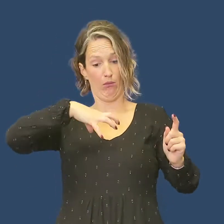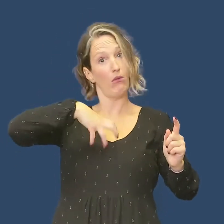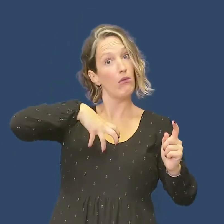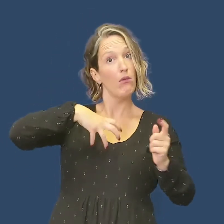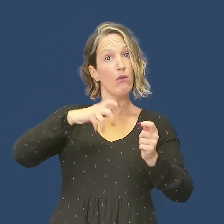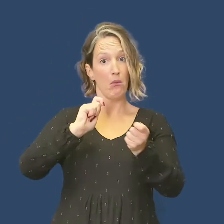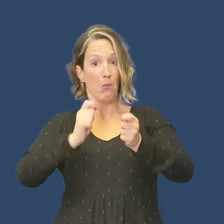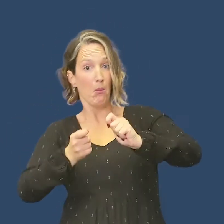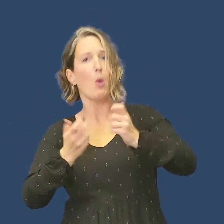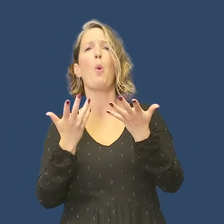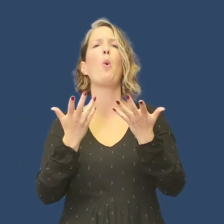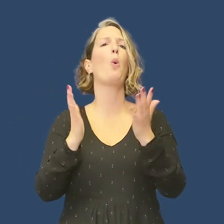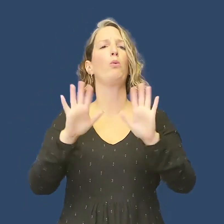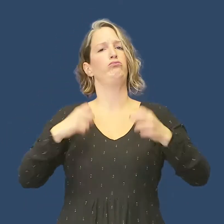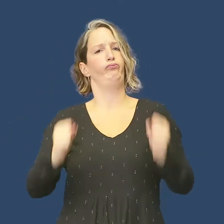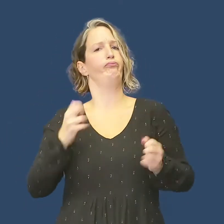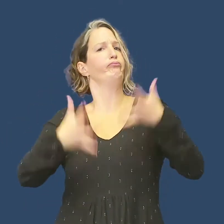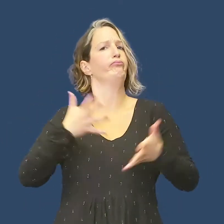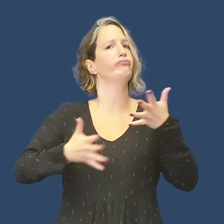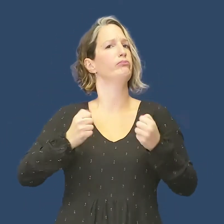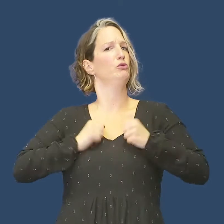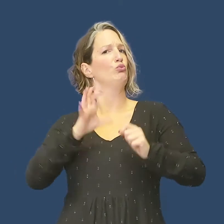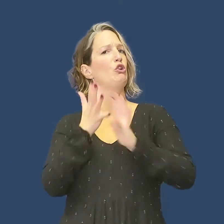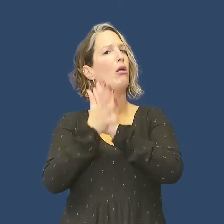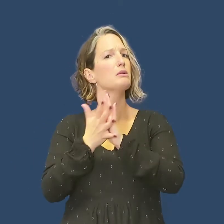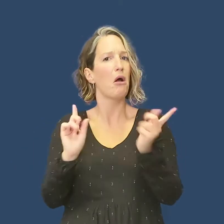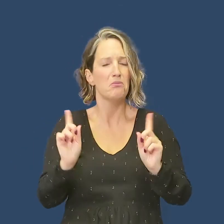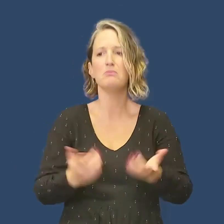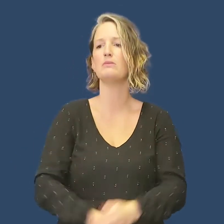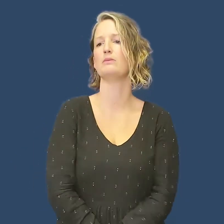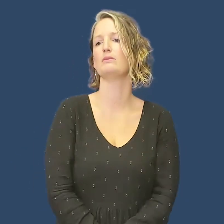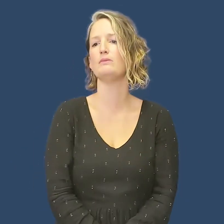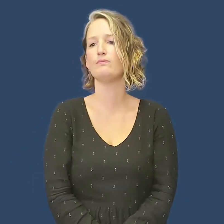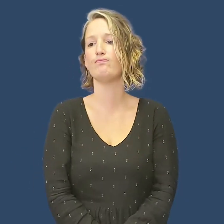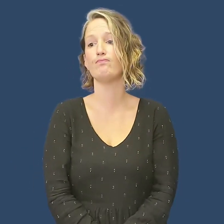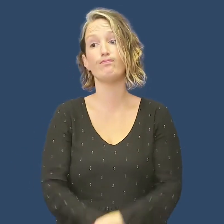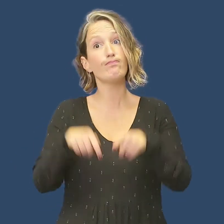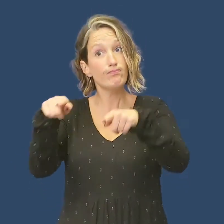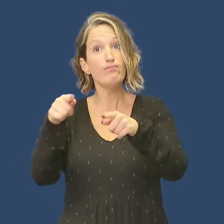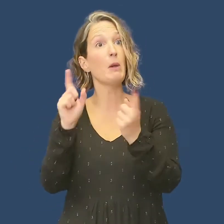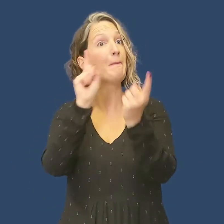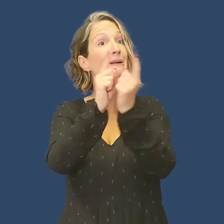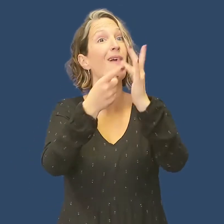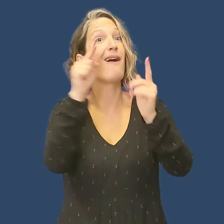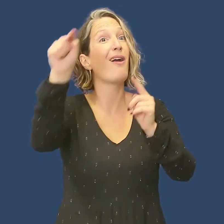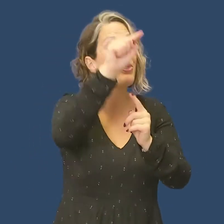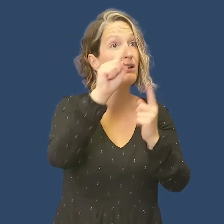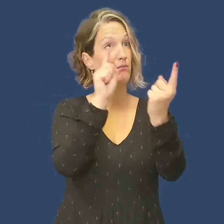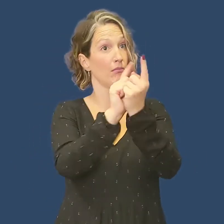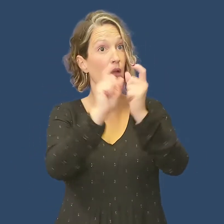use the signs that they use from their region, or would you insist on only using your own region's signs? When meeting Deaf people from another region, is it still